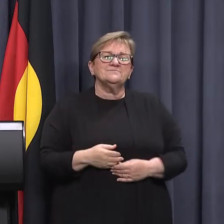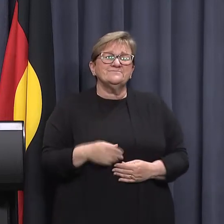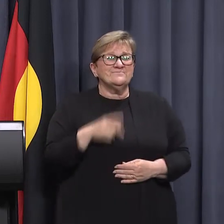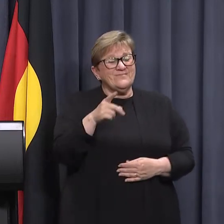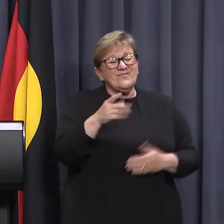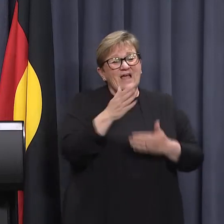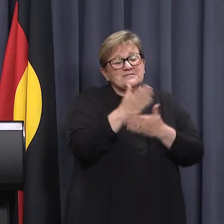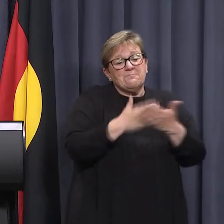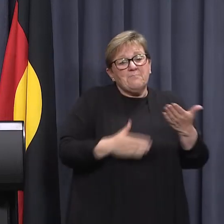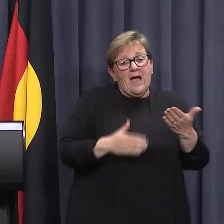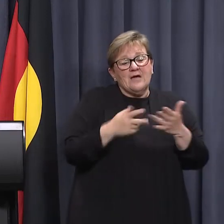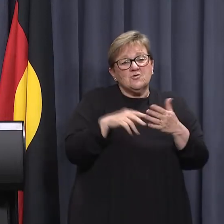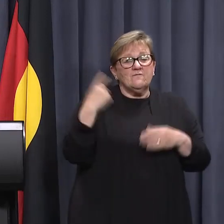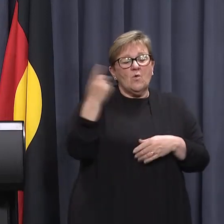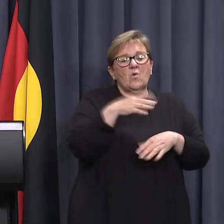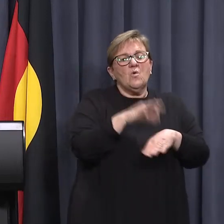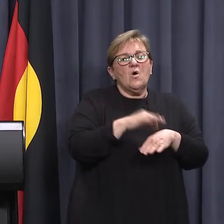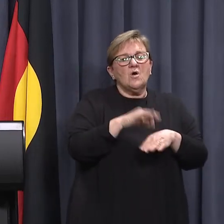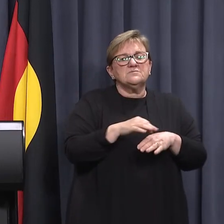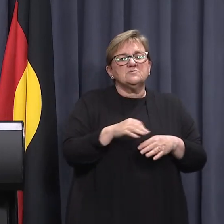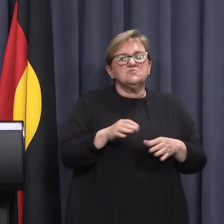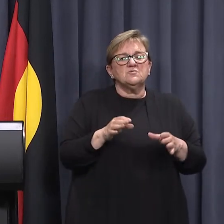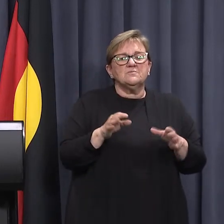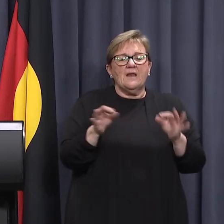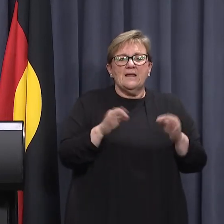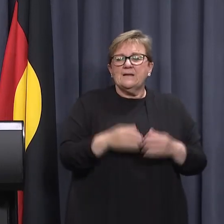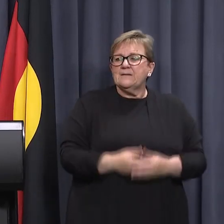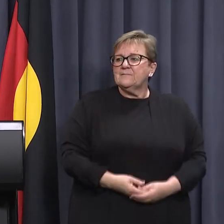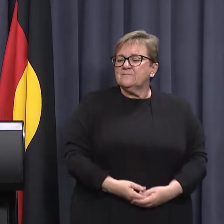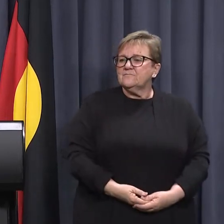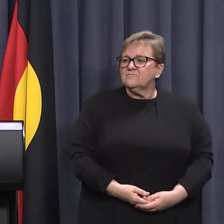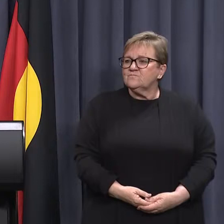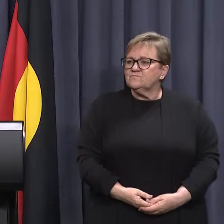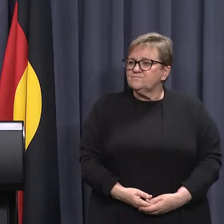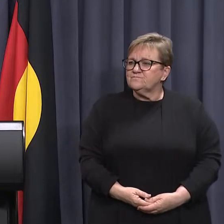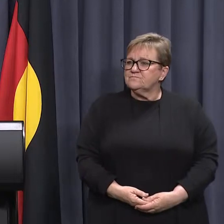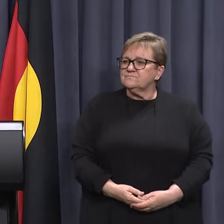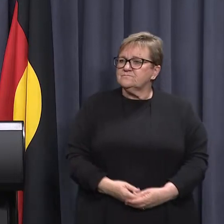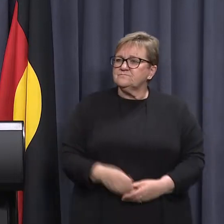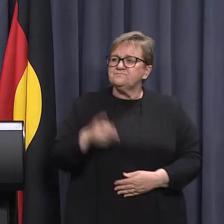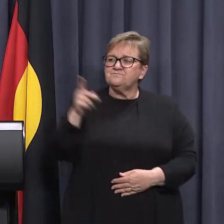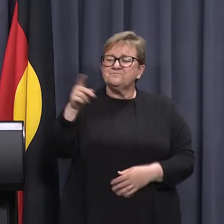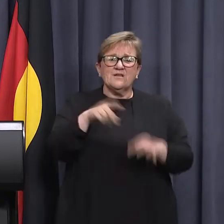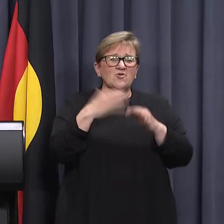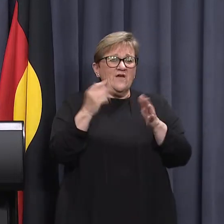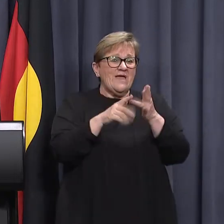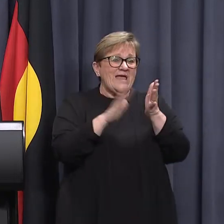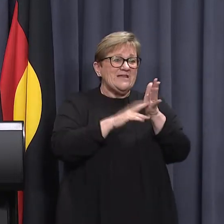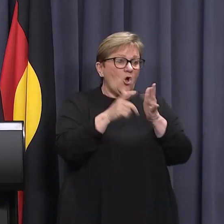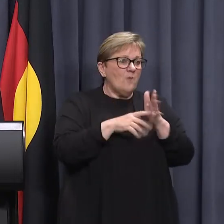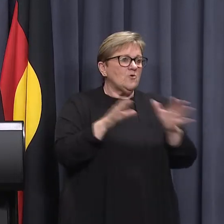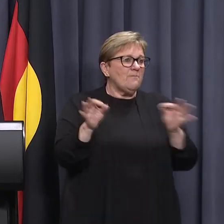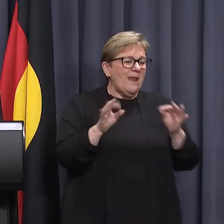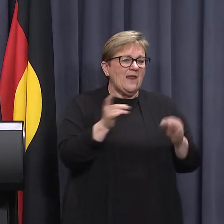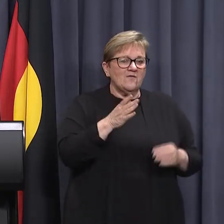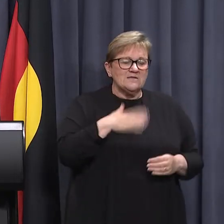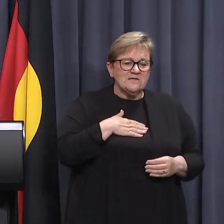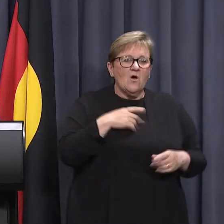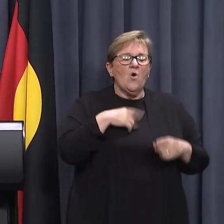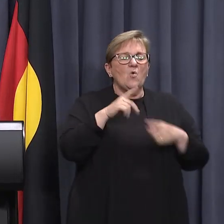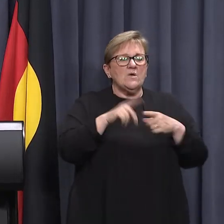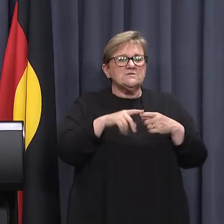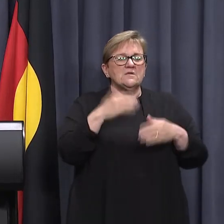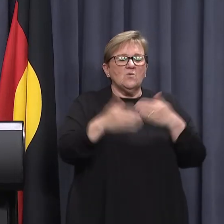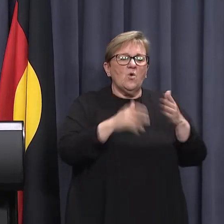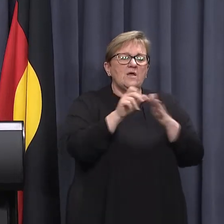part and parcel of all hospital surge planning. So do we have any Omicron modelling of our own or are we still working